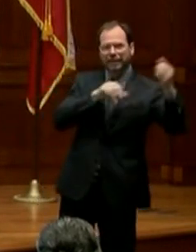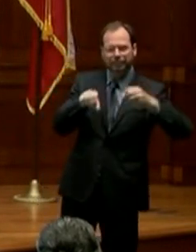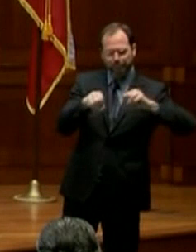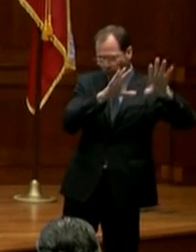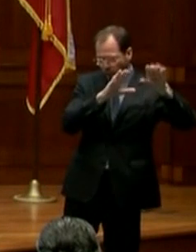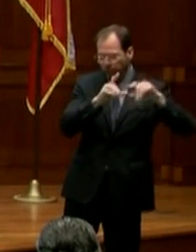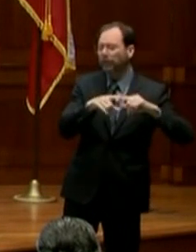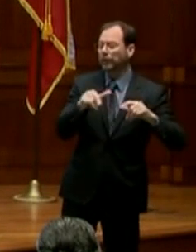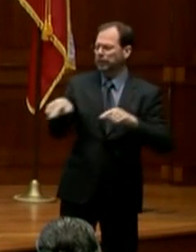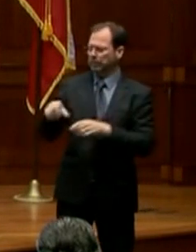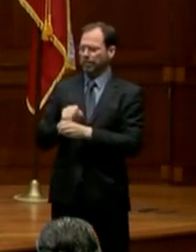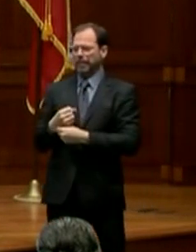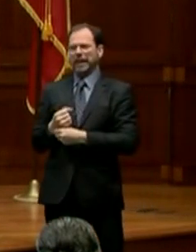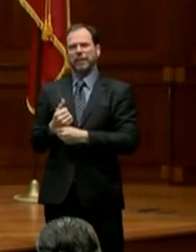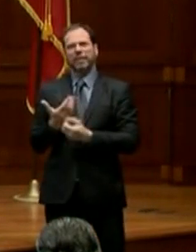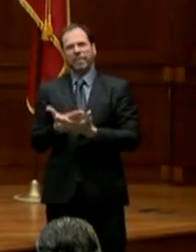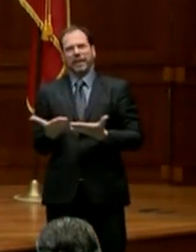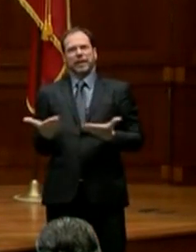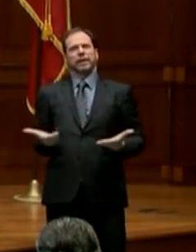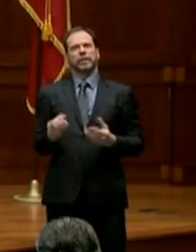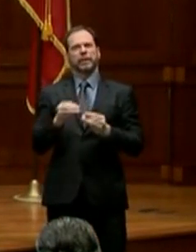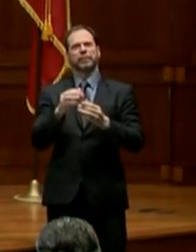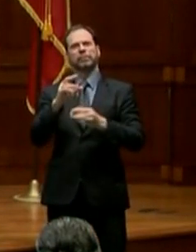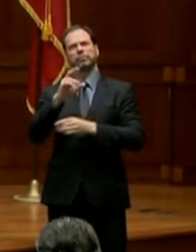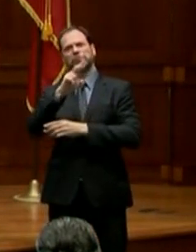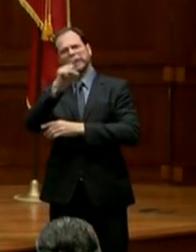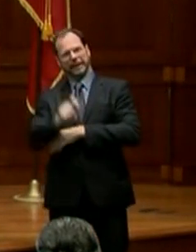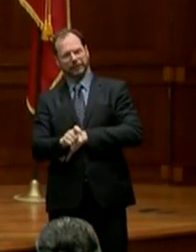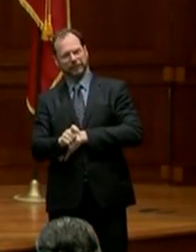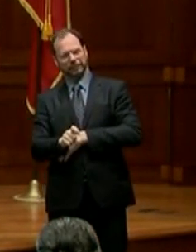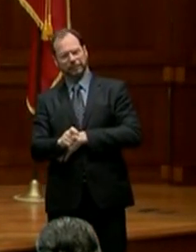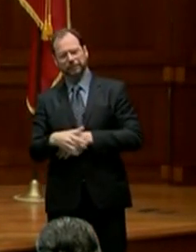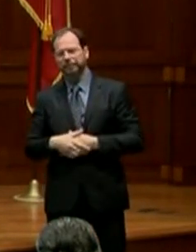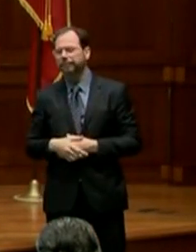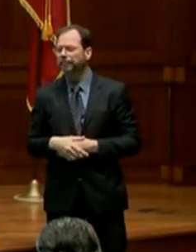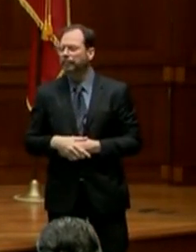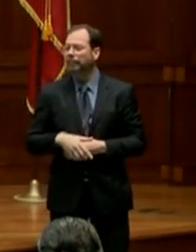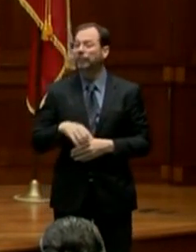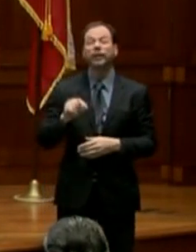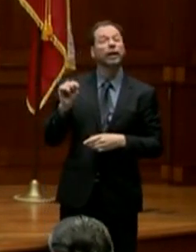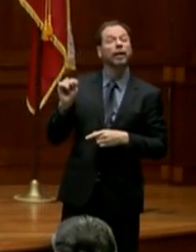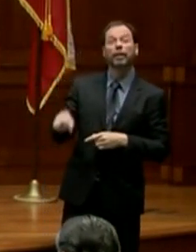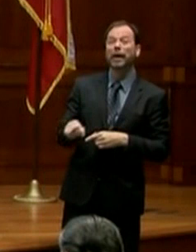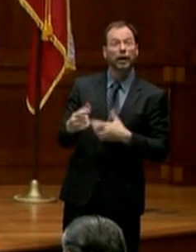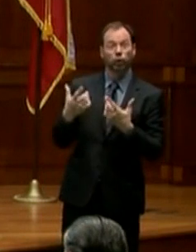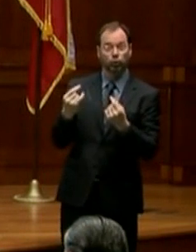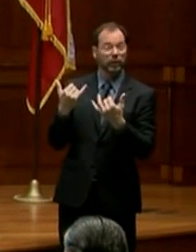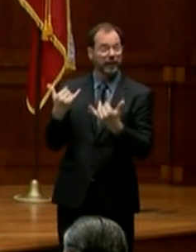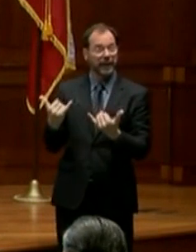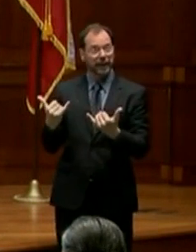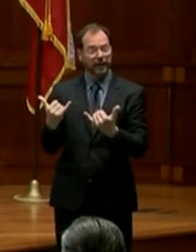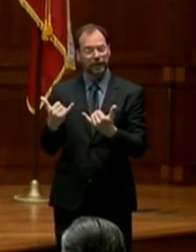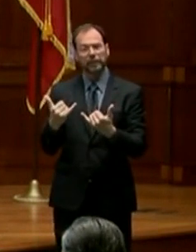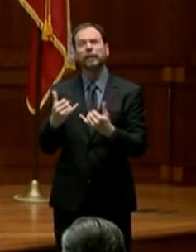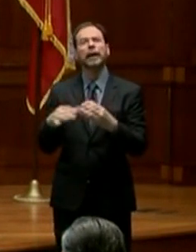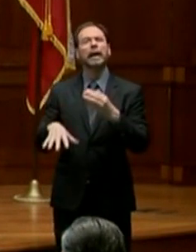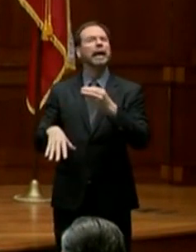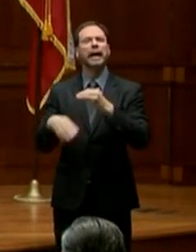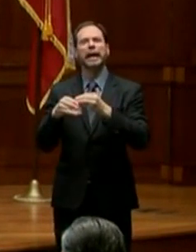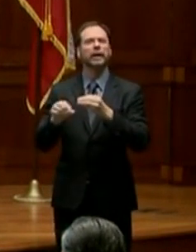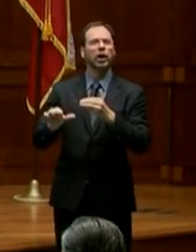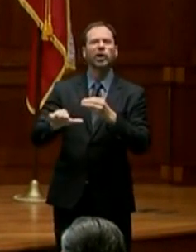right here in the Lone Star State. What they're doing is they are adding a shift,